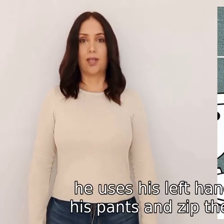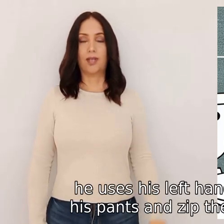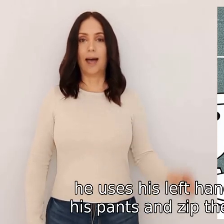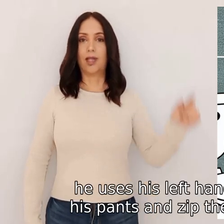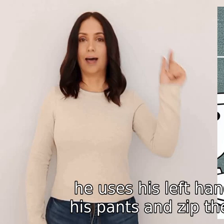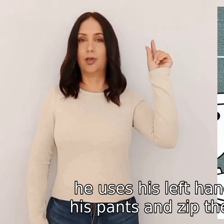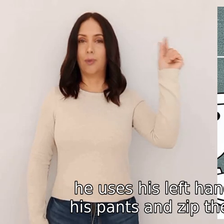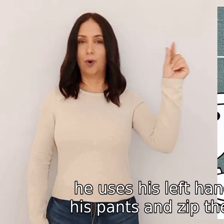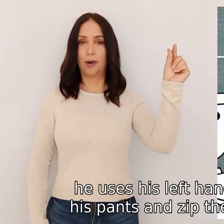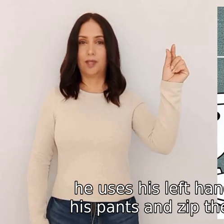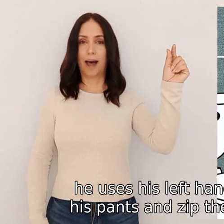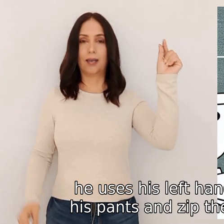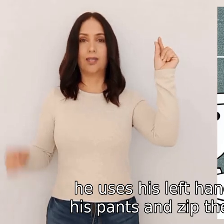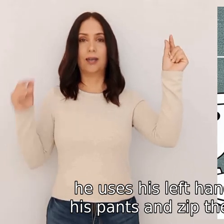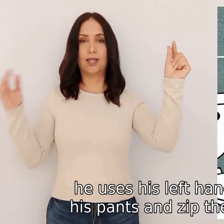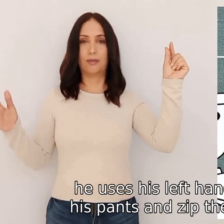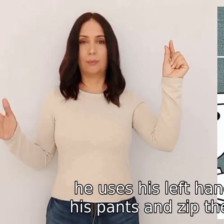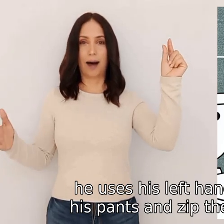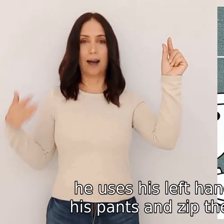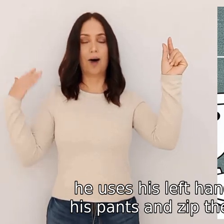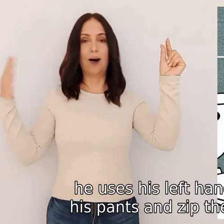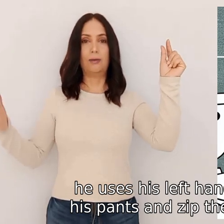his left hand to pull up his pants and zip them back up